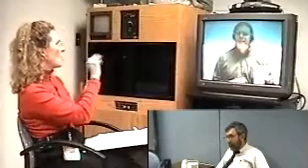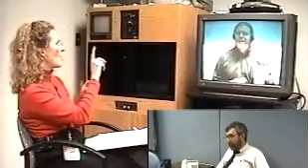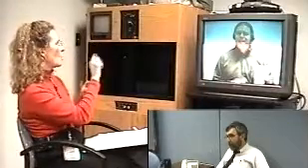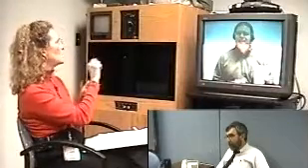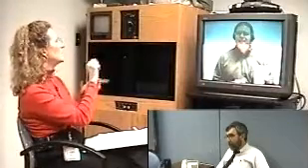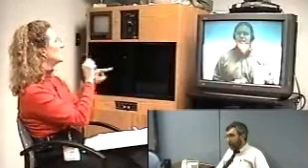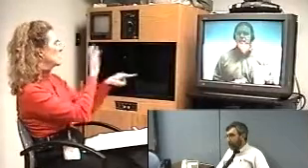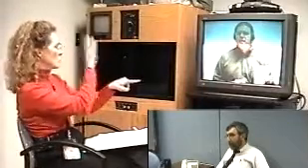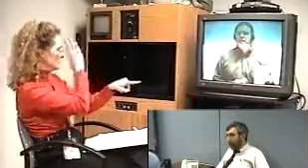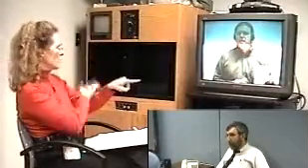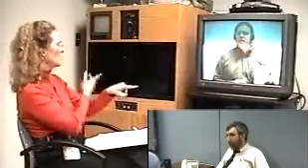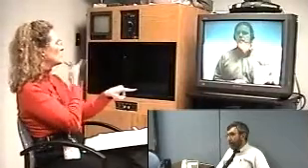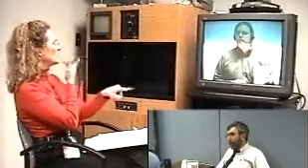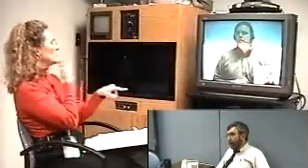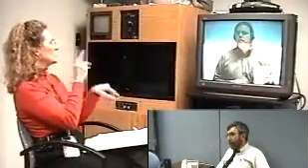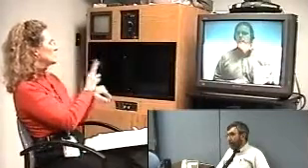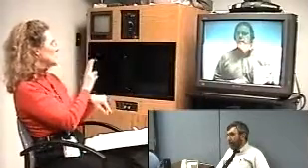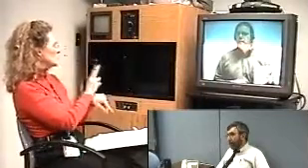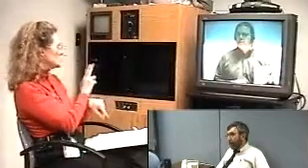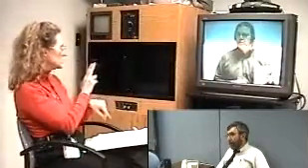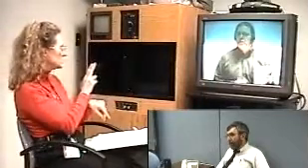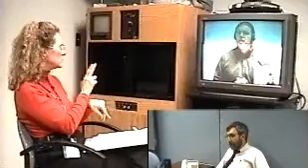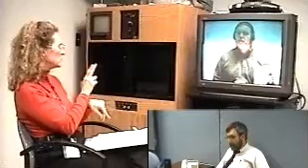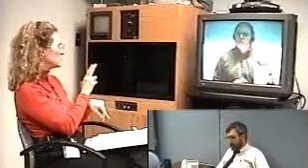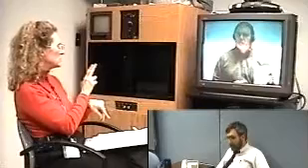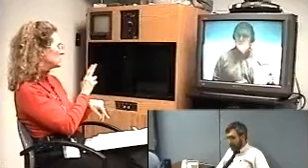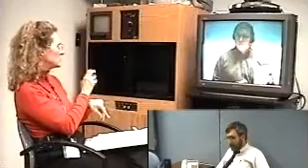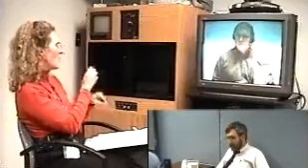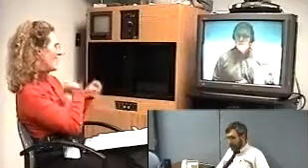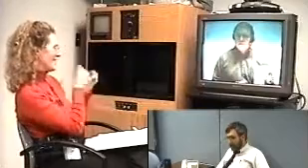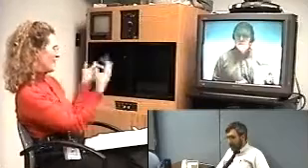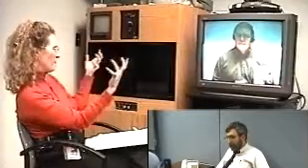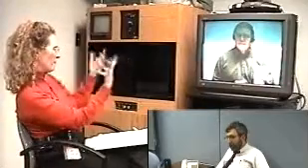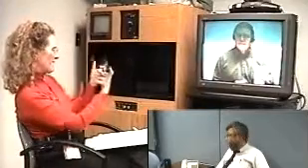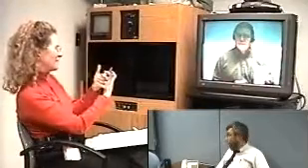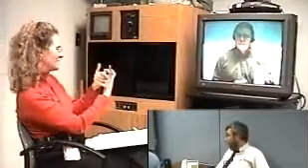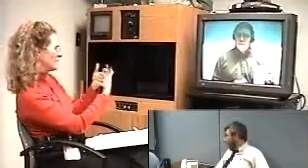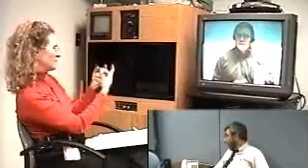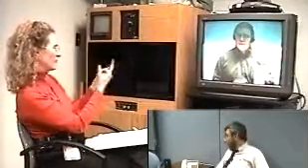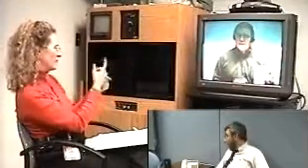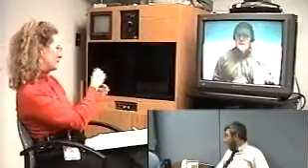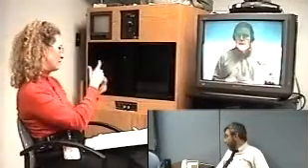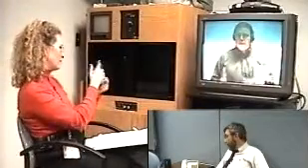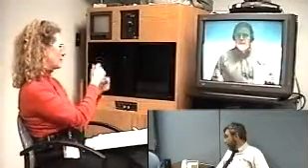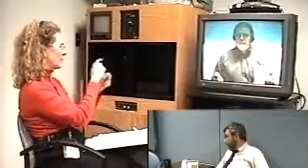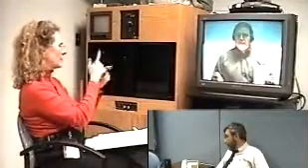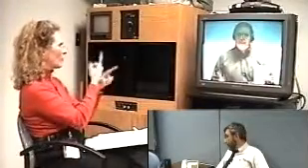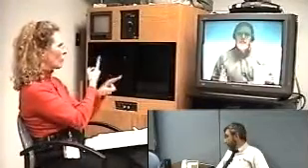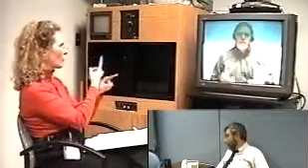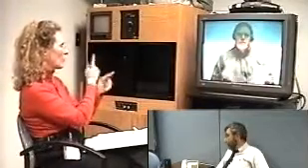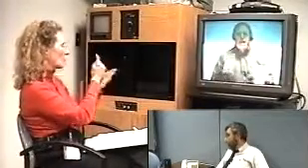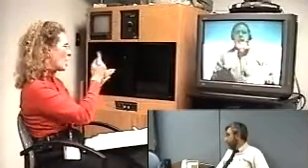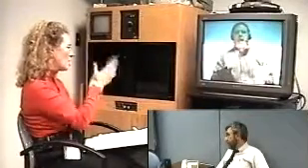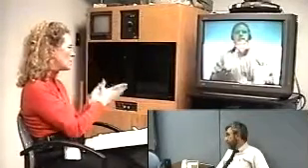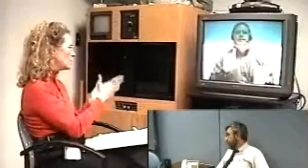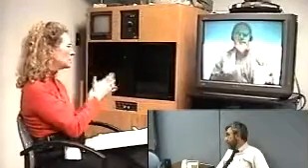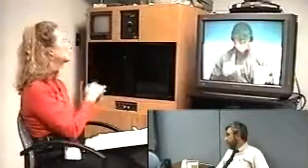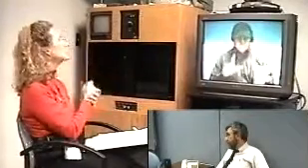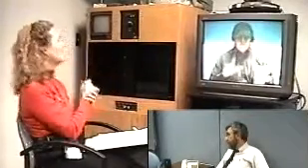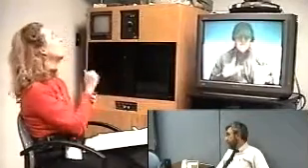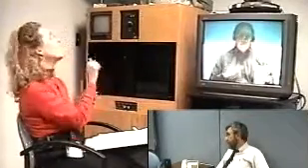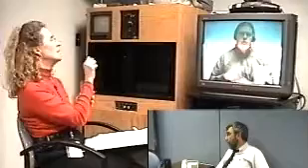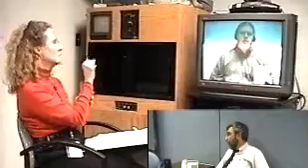what kind of bloated communication do some reverse use. American Sign Language. Yeah, I can find a match.